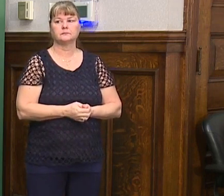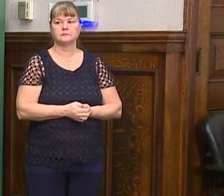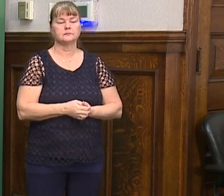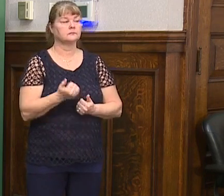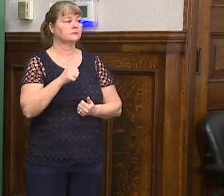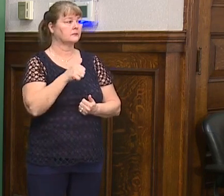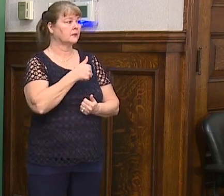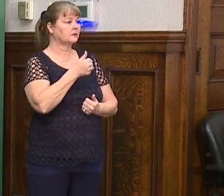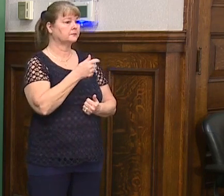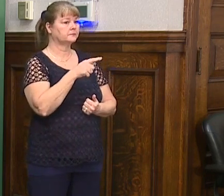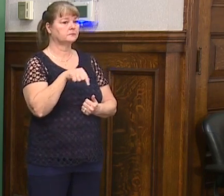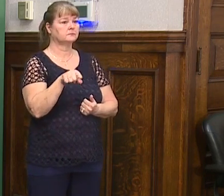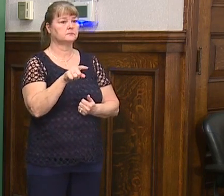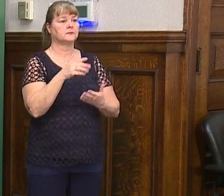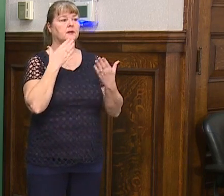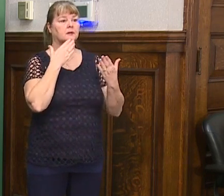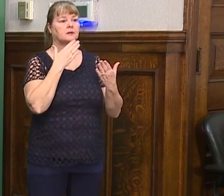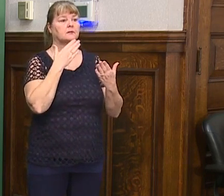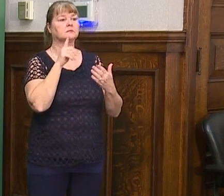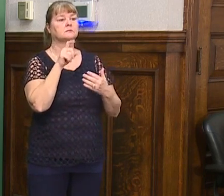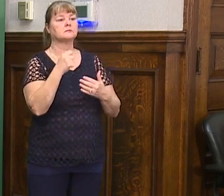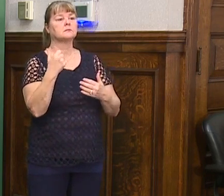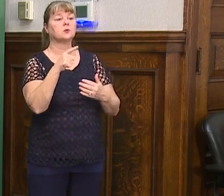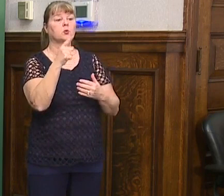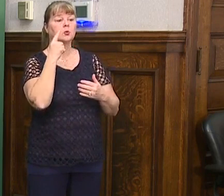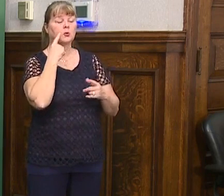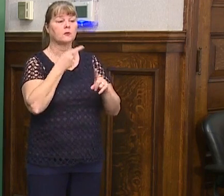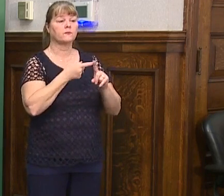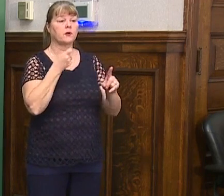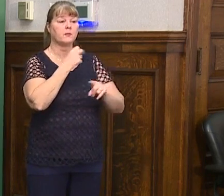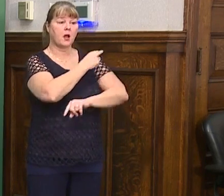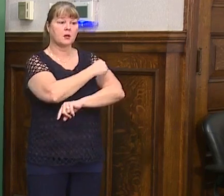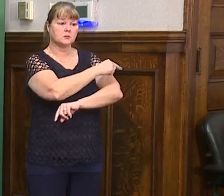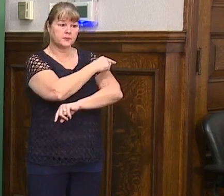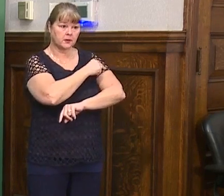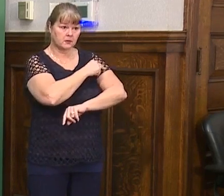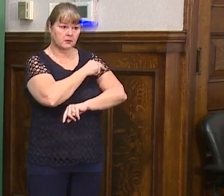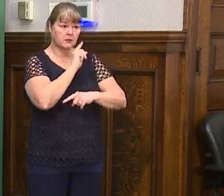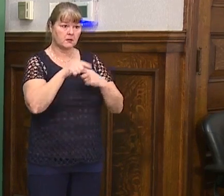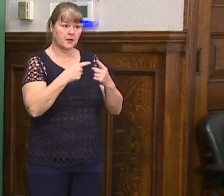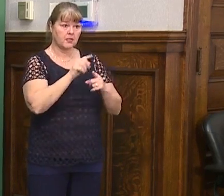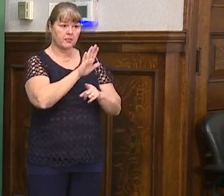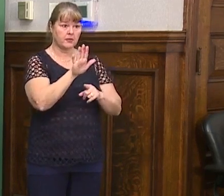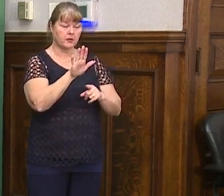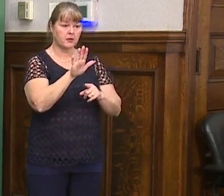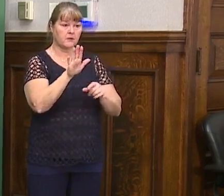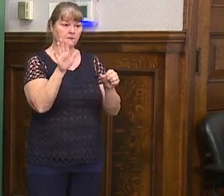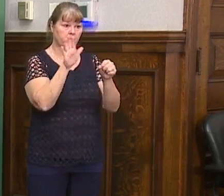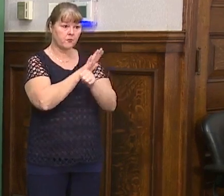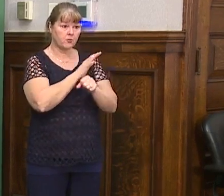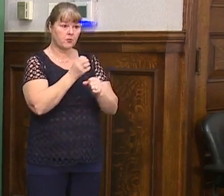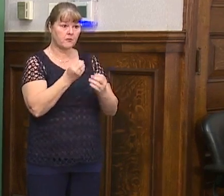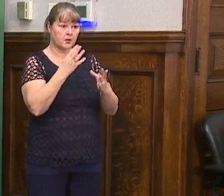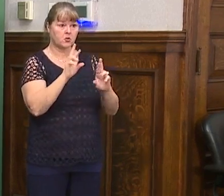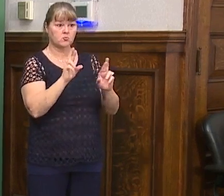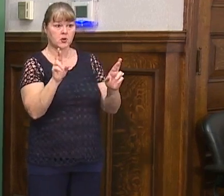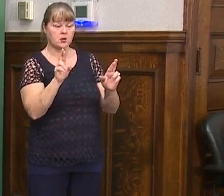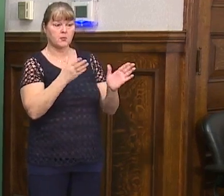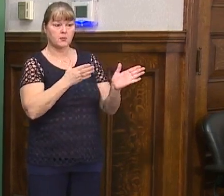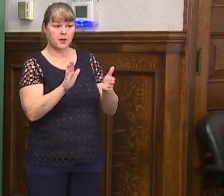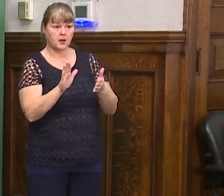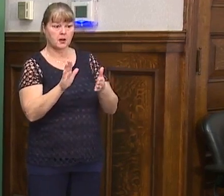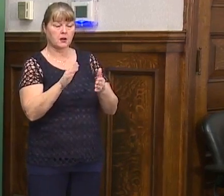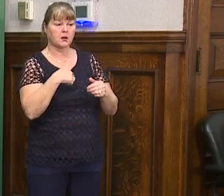Anything else? Well, thank you all. Yes, have you heard from the hospitals about their capacity and their readiness? I